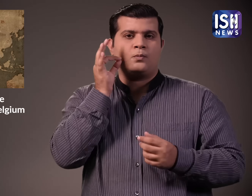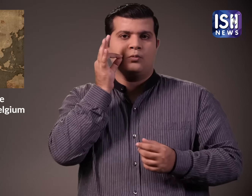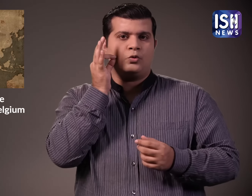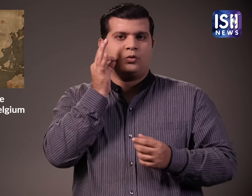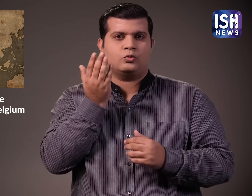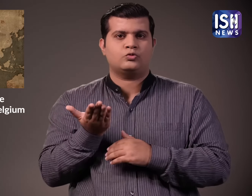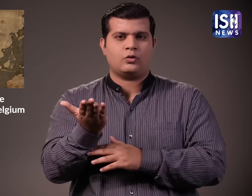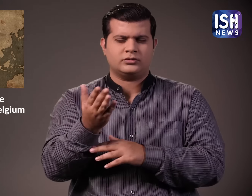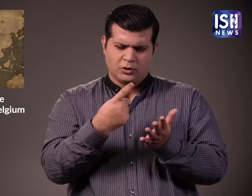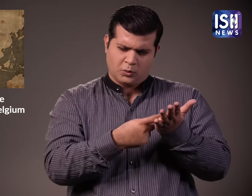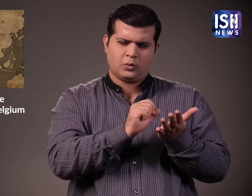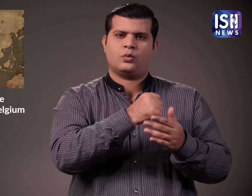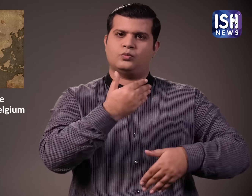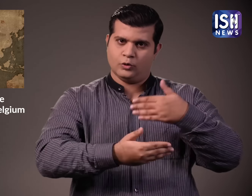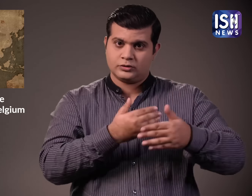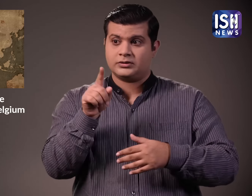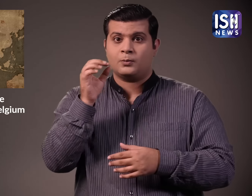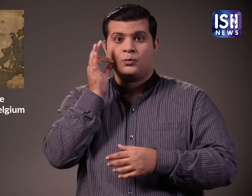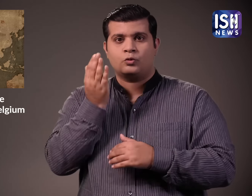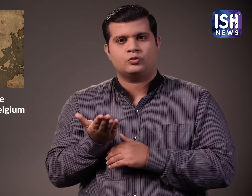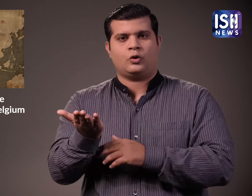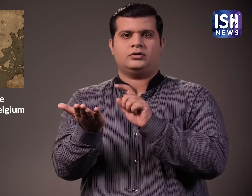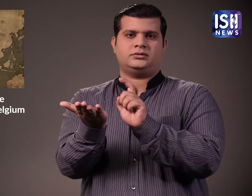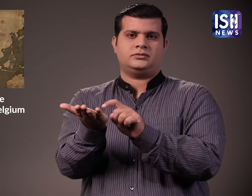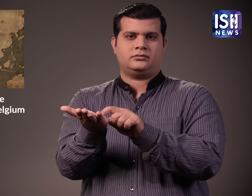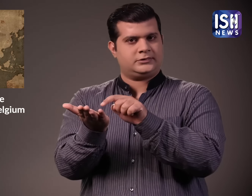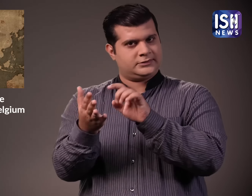want to issue a Blue Notice and it has its own process.